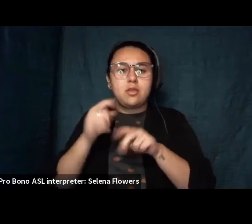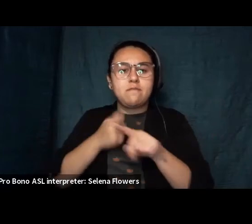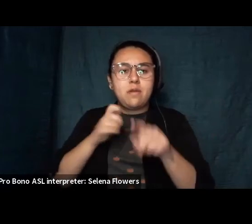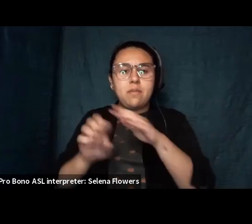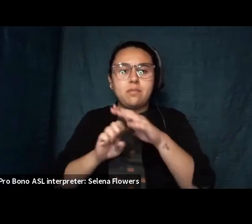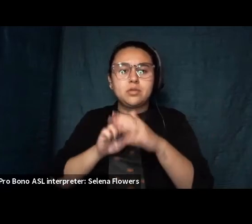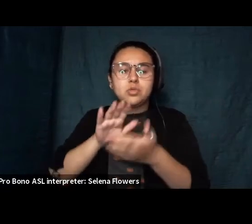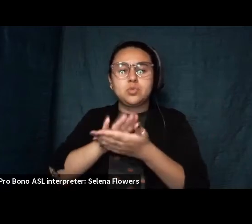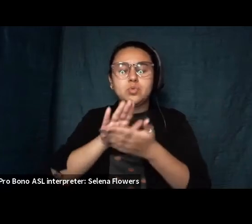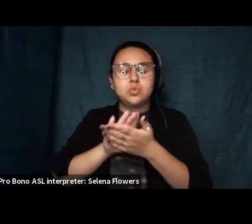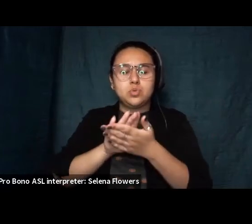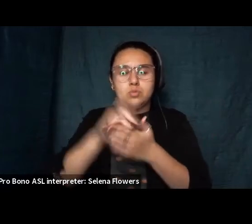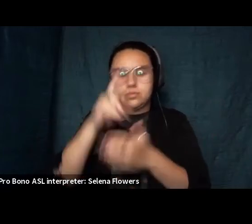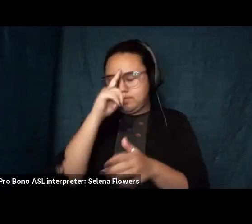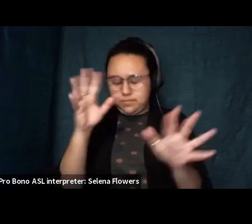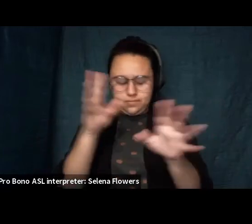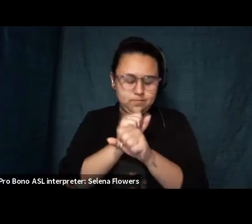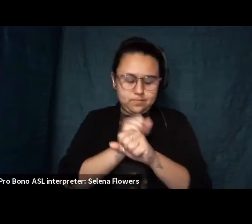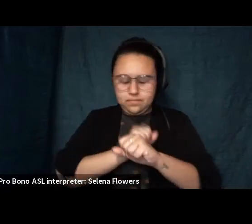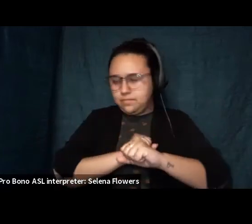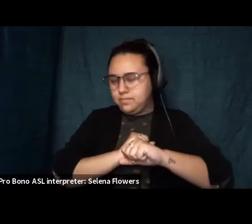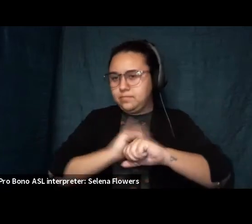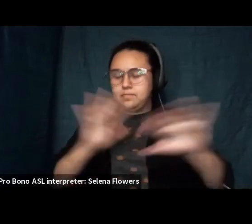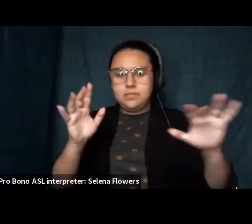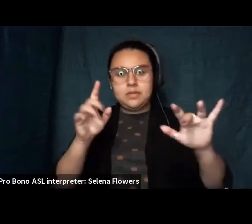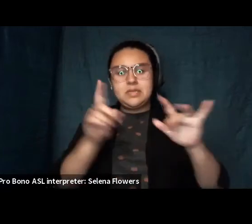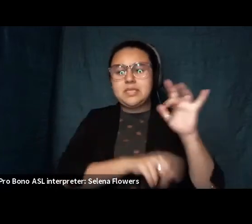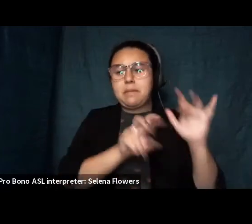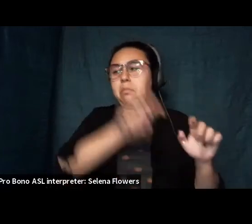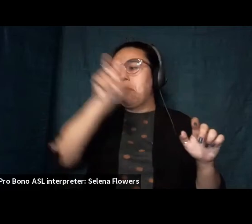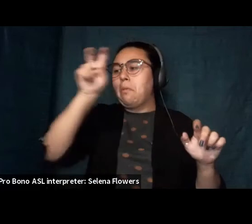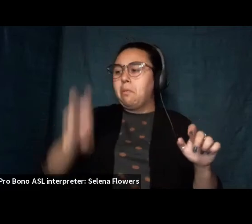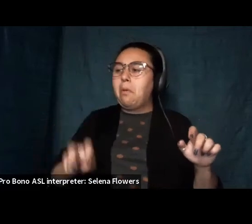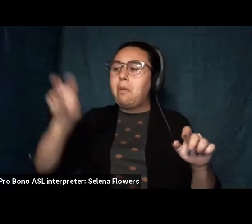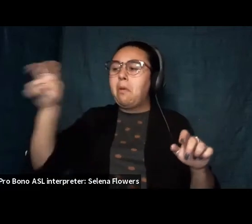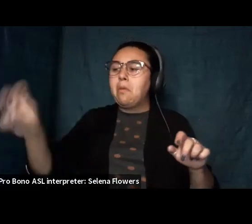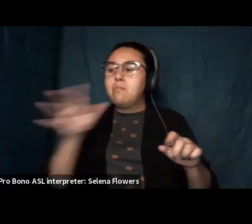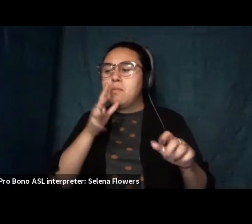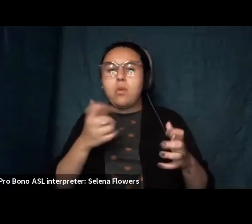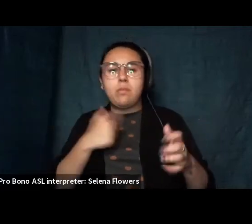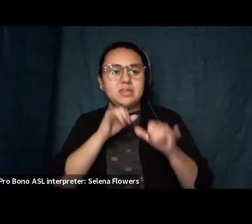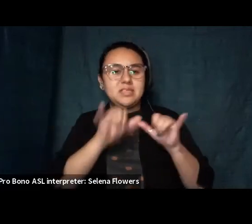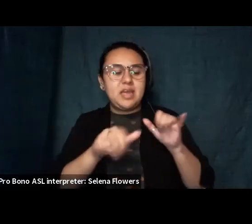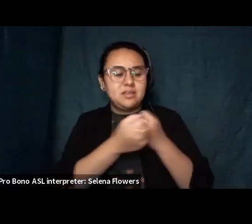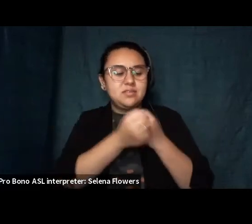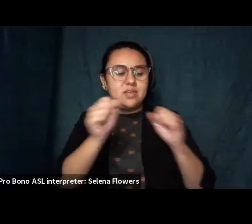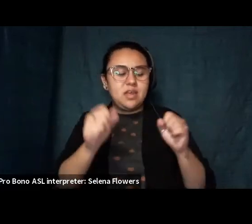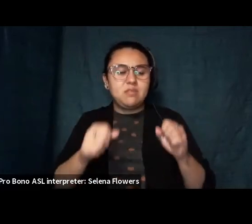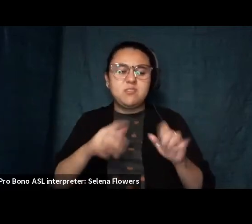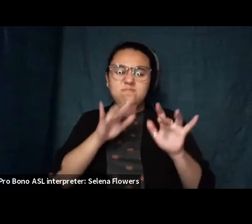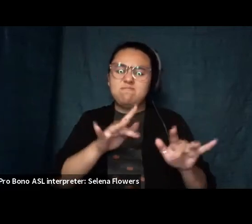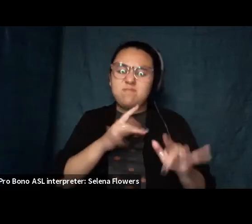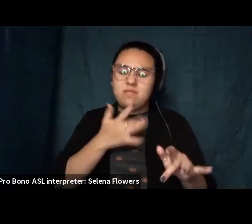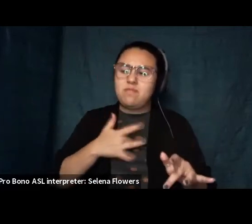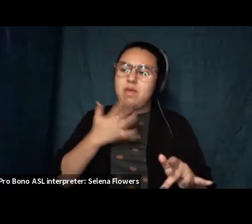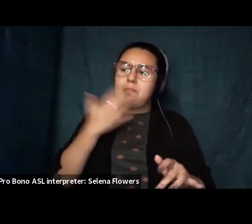skip skip my mother wanted me to stay in there she felt badly for me too gave me her mother's pearl ring to wear